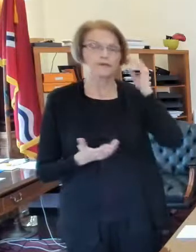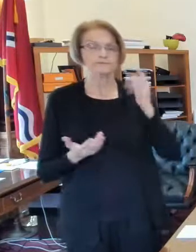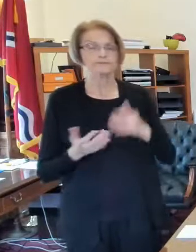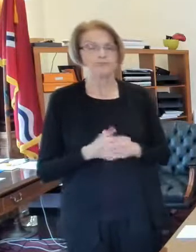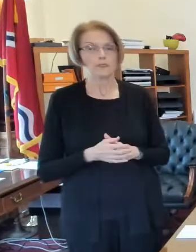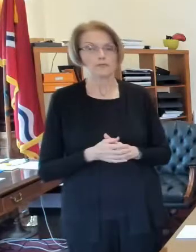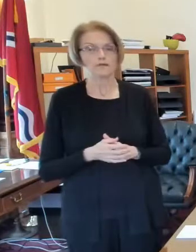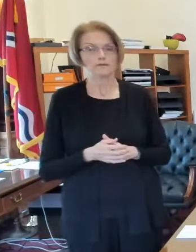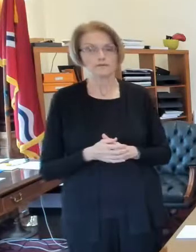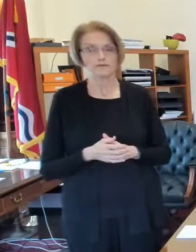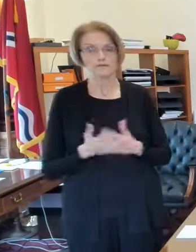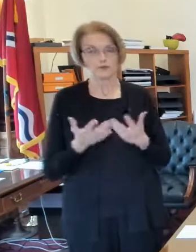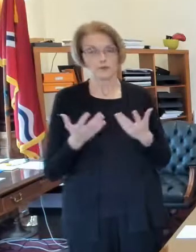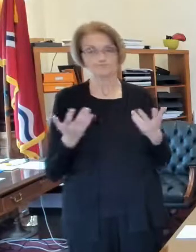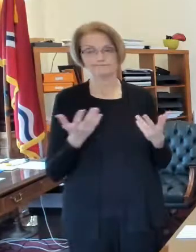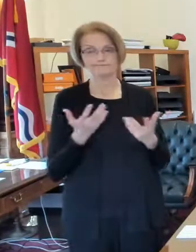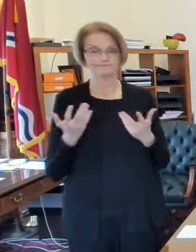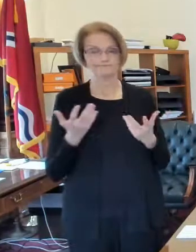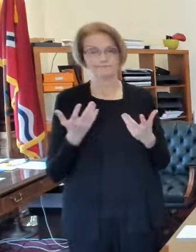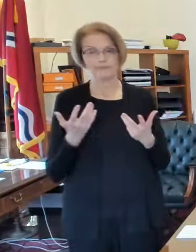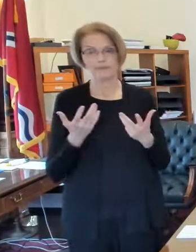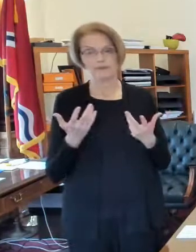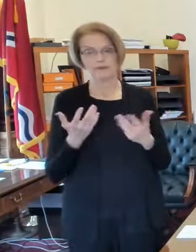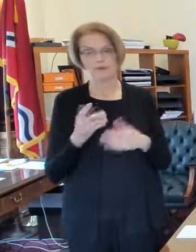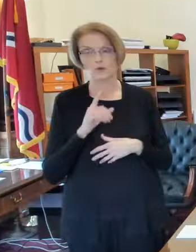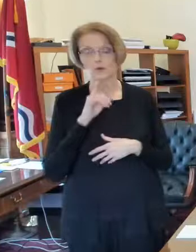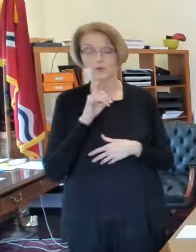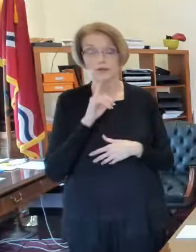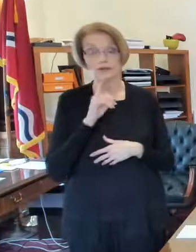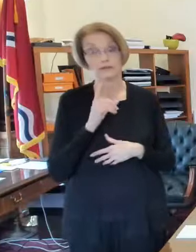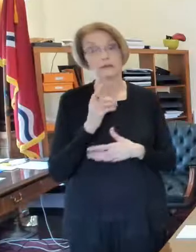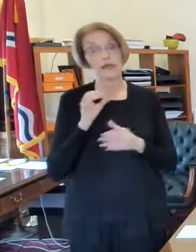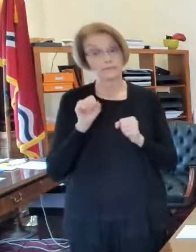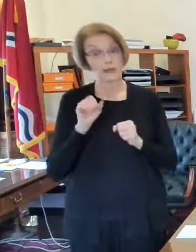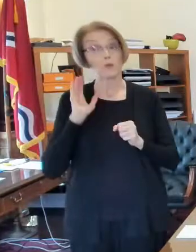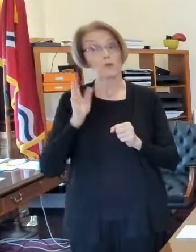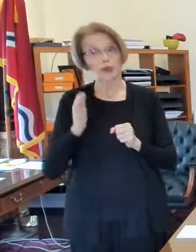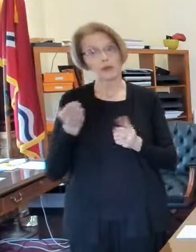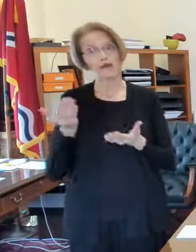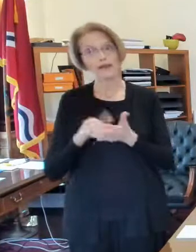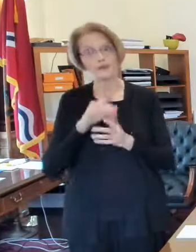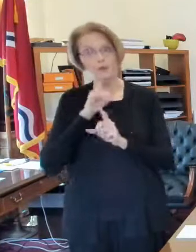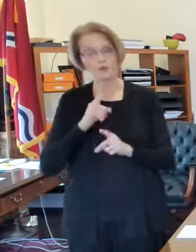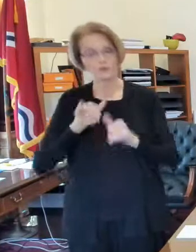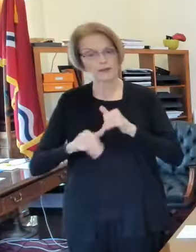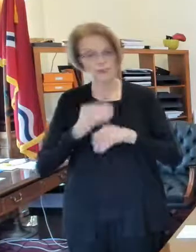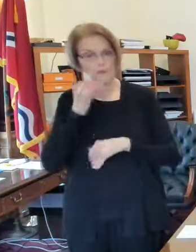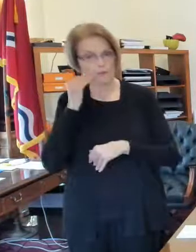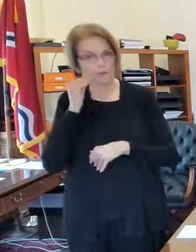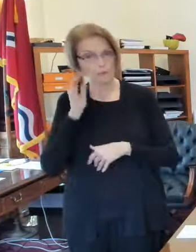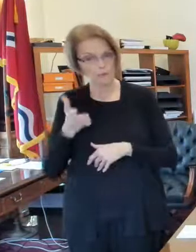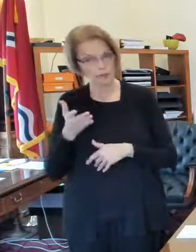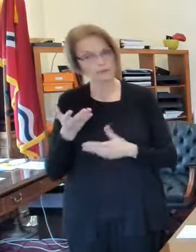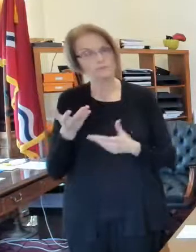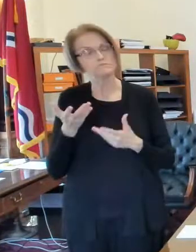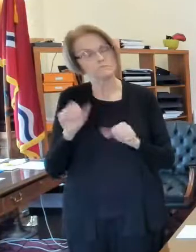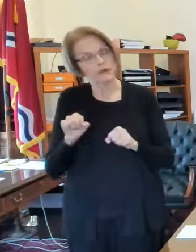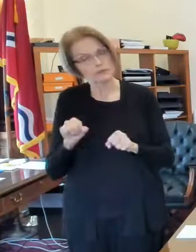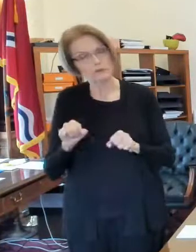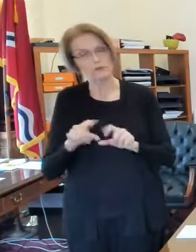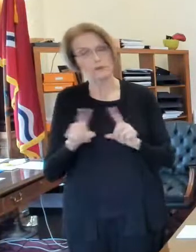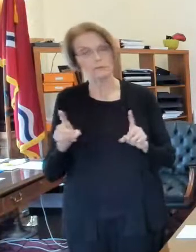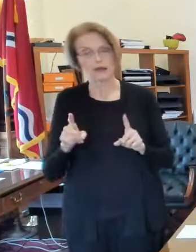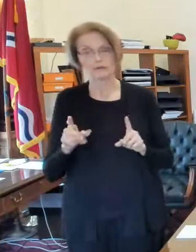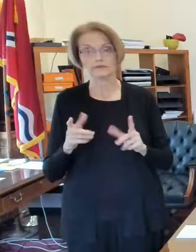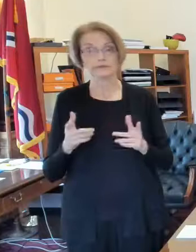all of those things i mean they never go off the table unfortunately but if we can get people to to uh